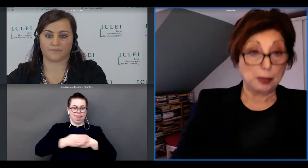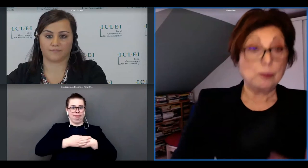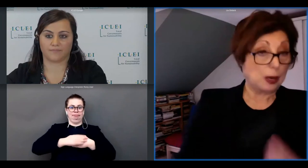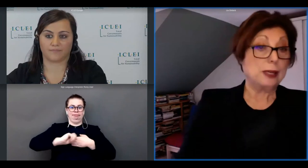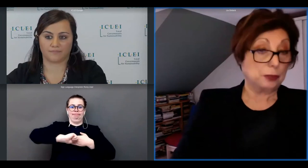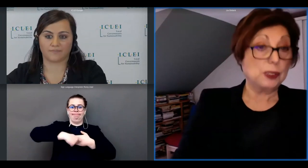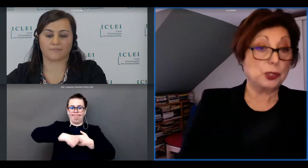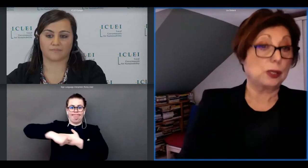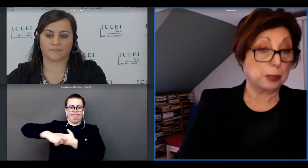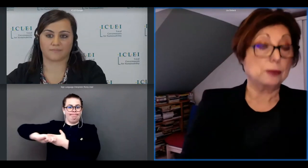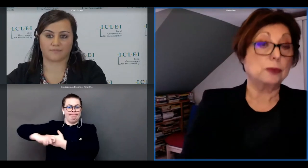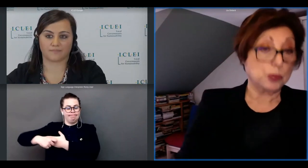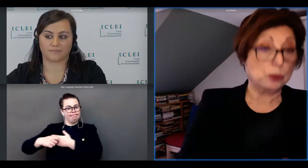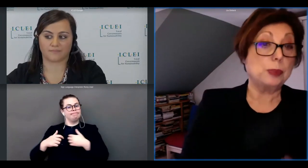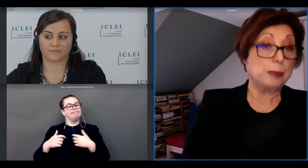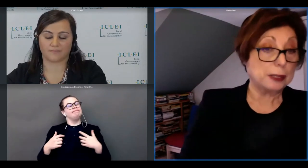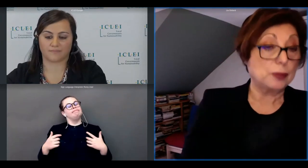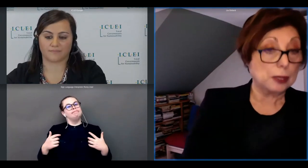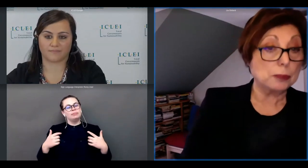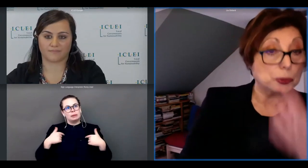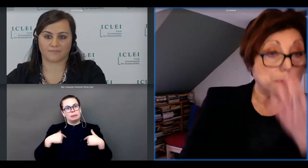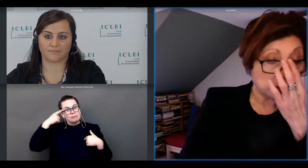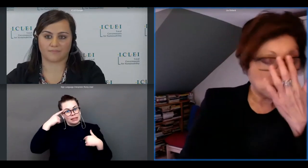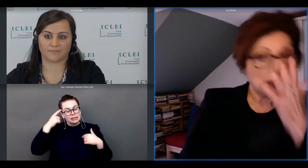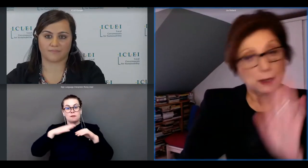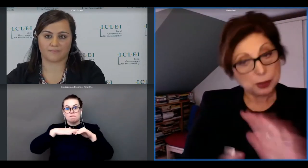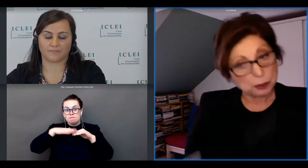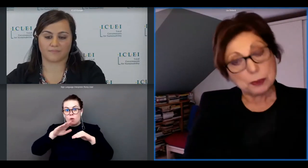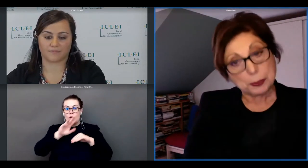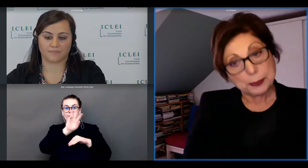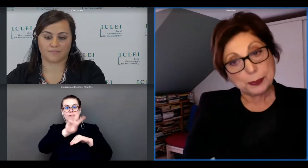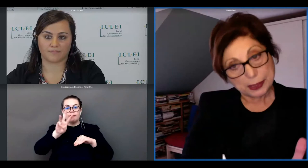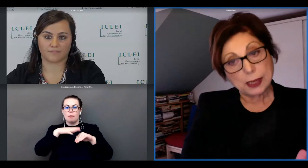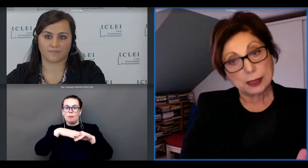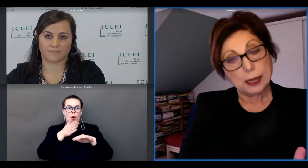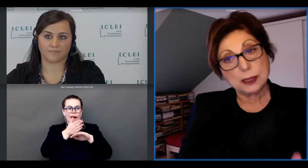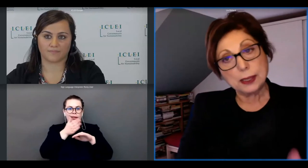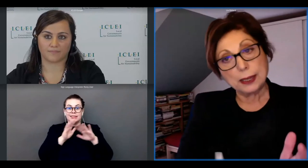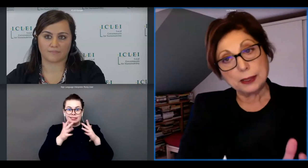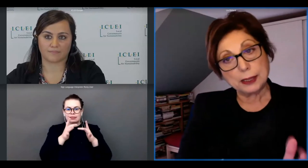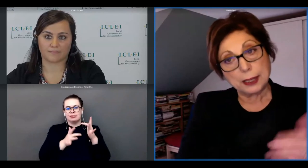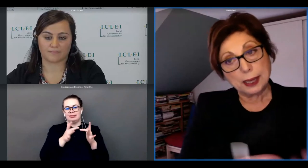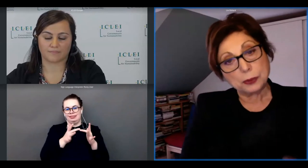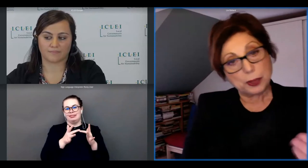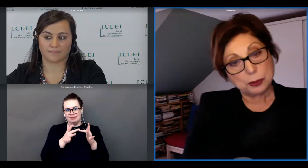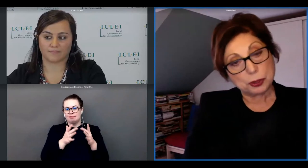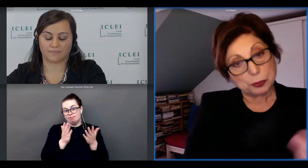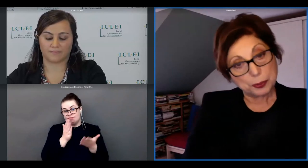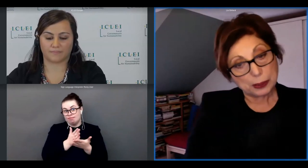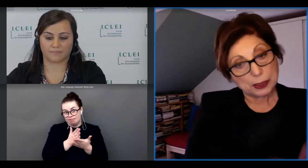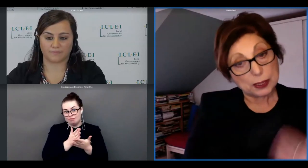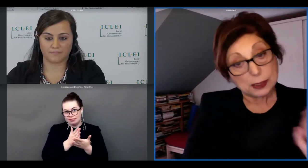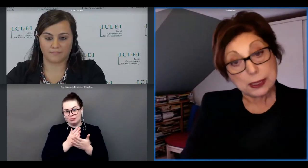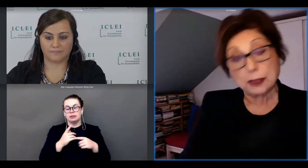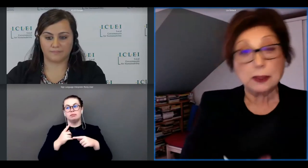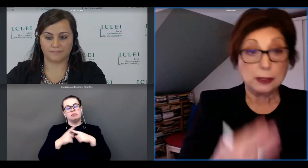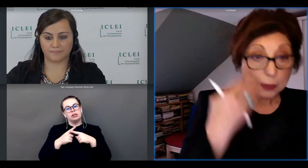a variety of digital platforms to be made available to people so we were saying that and in that way also we were